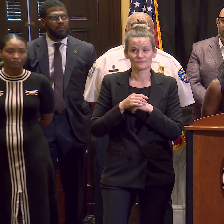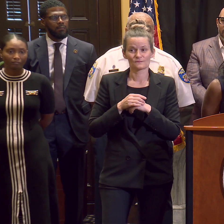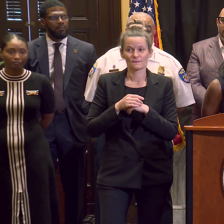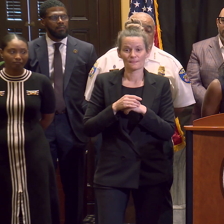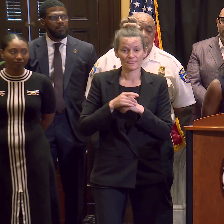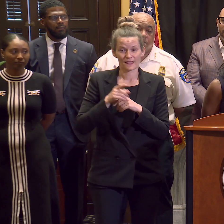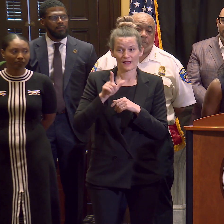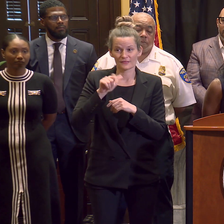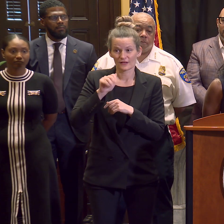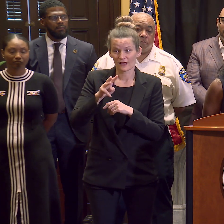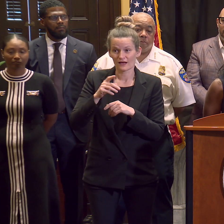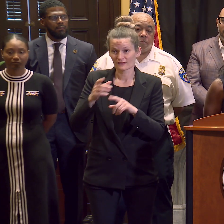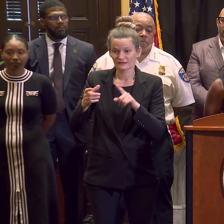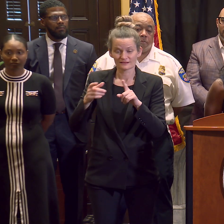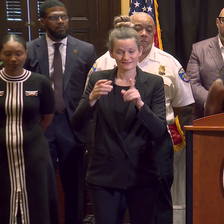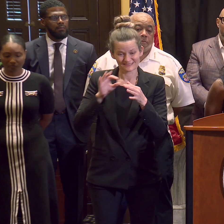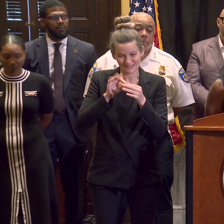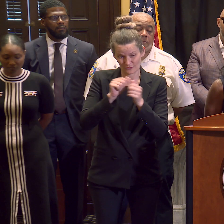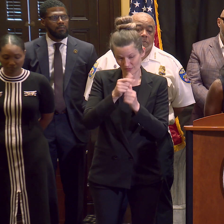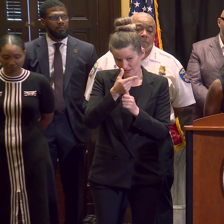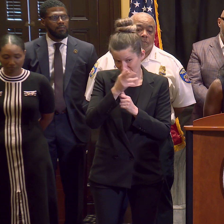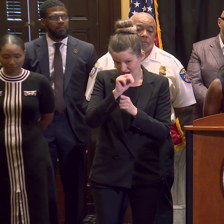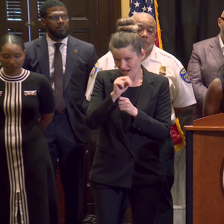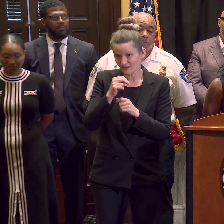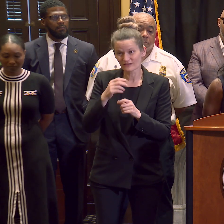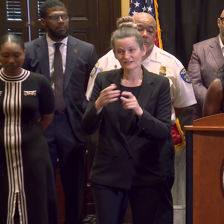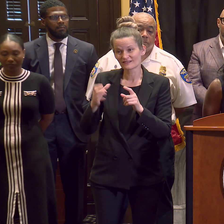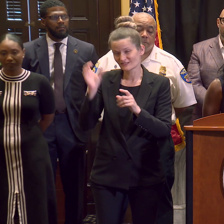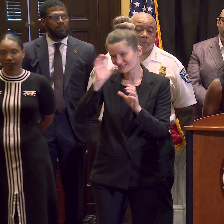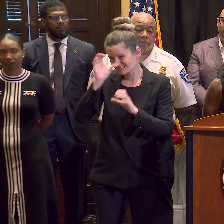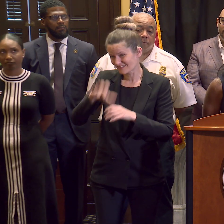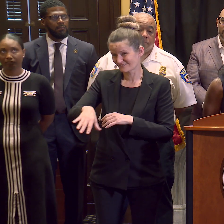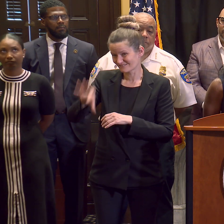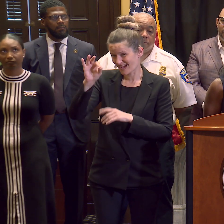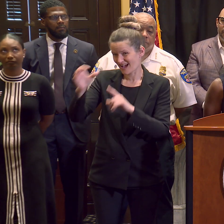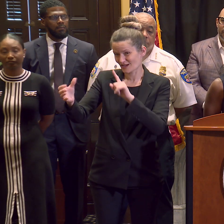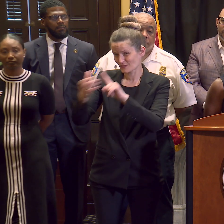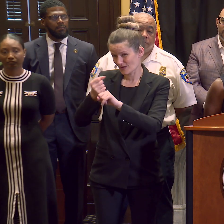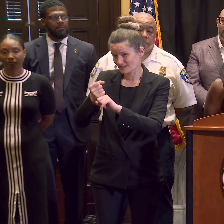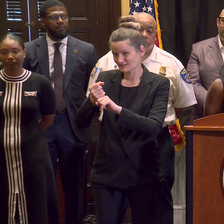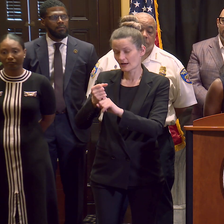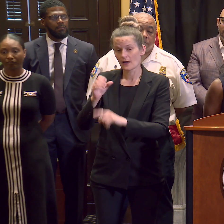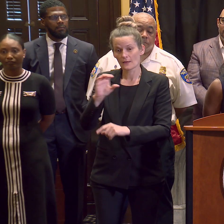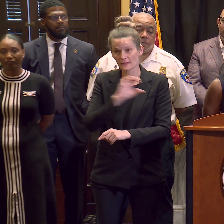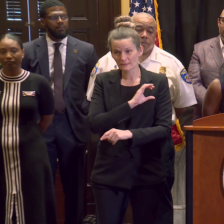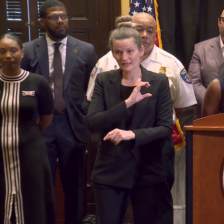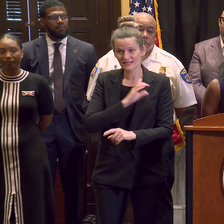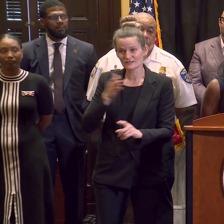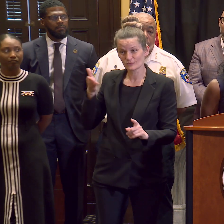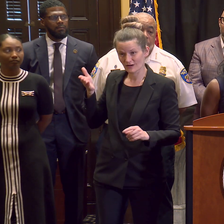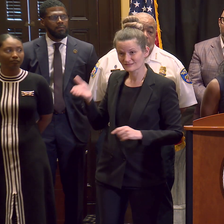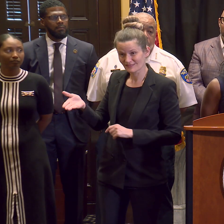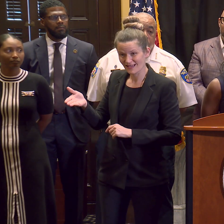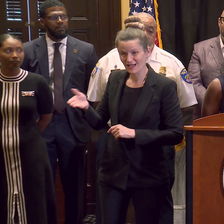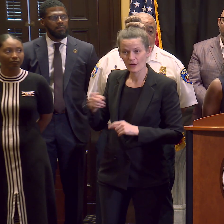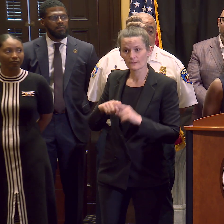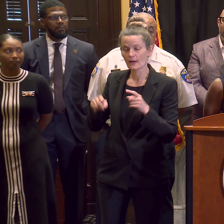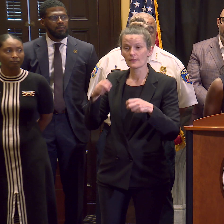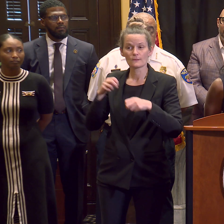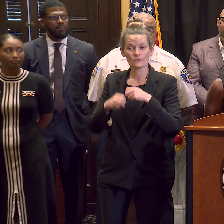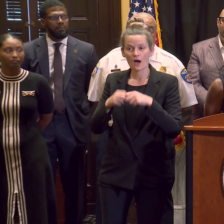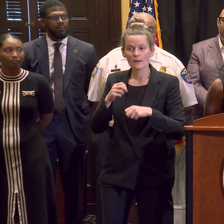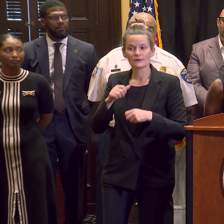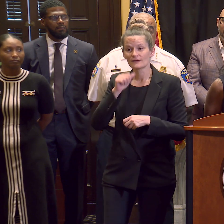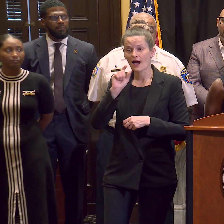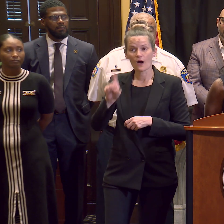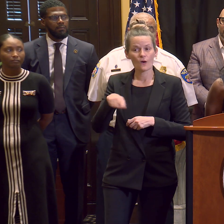there was a gun recovered. So the police presence is there. The problem is, is that this is not just panhandling.